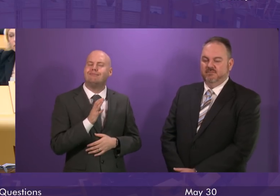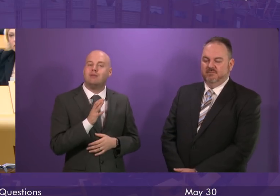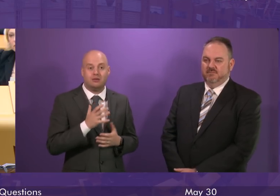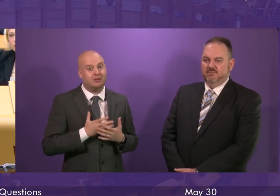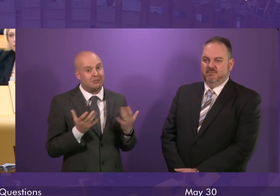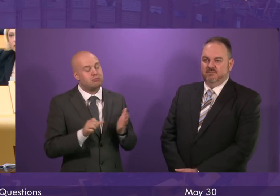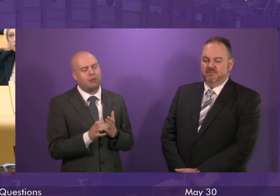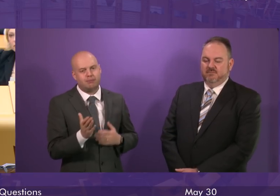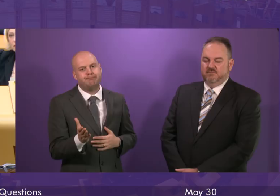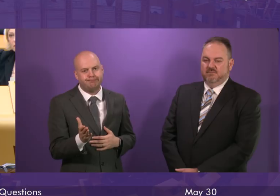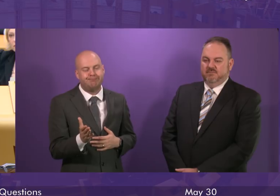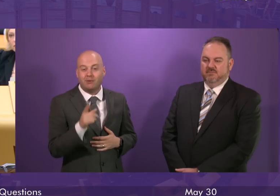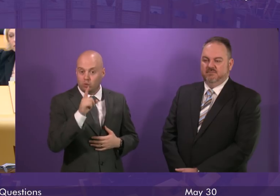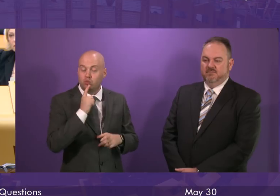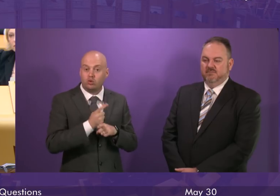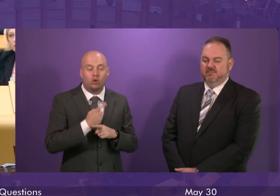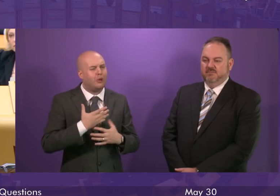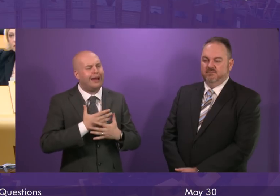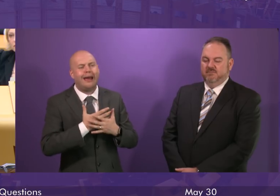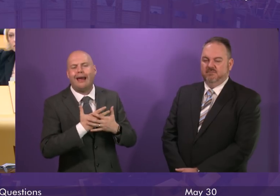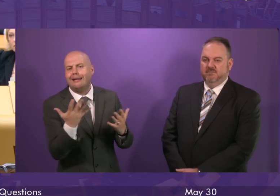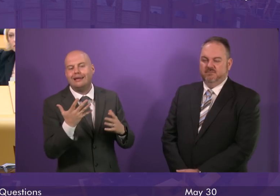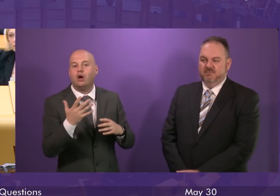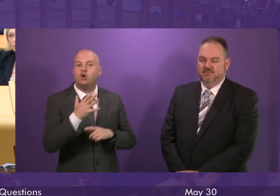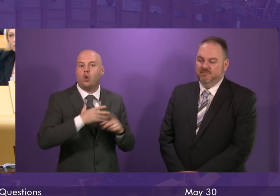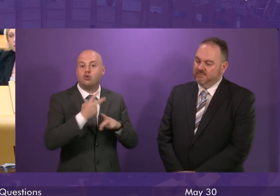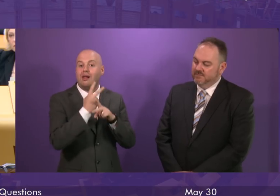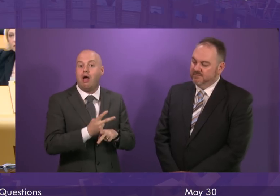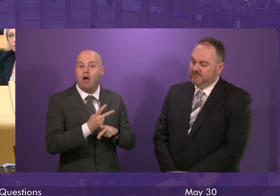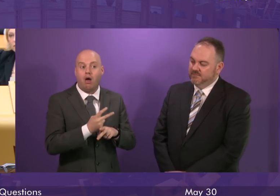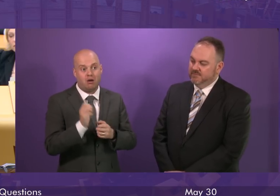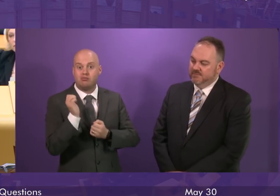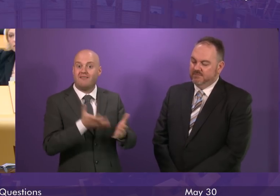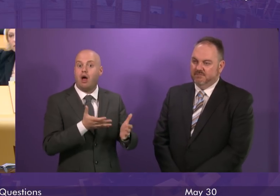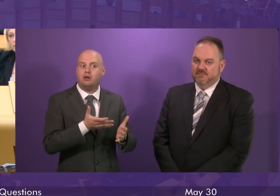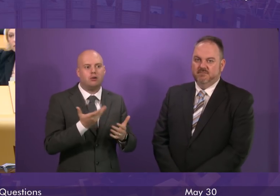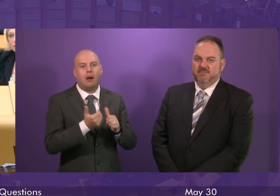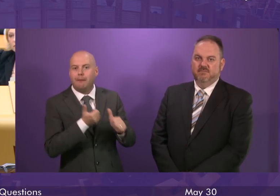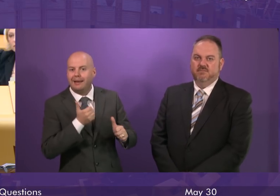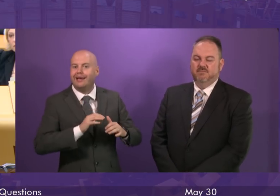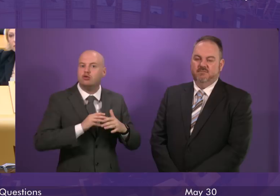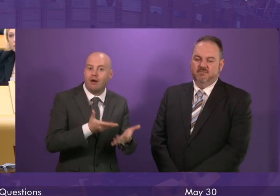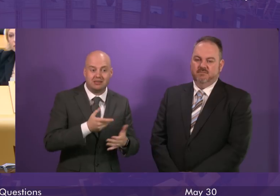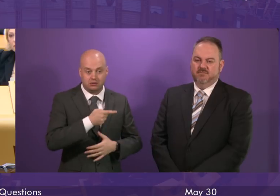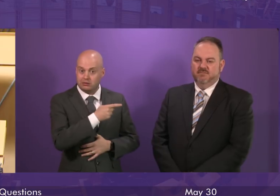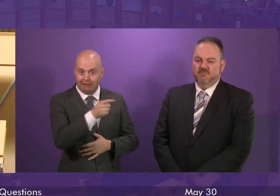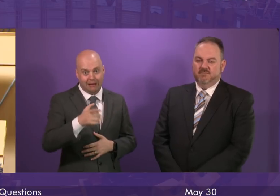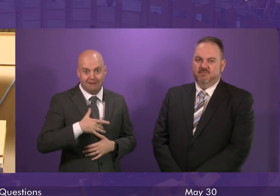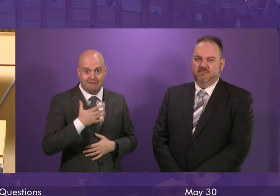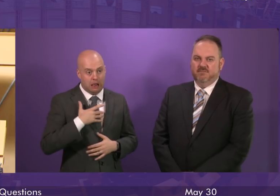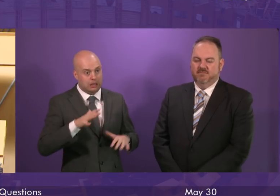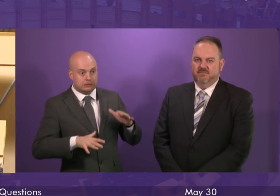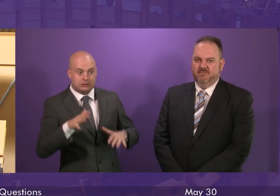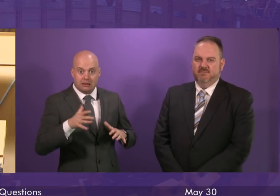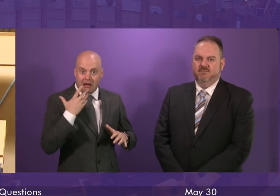social care provider they will say that one of the biggest worries they have is about access to the skills and labour that they need to provide these